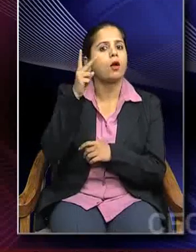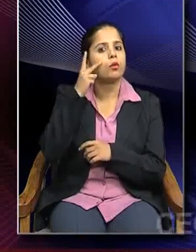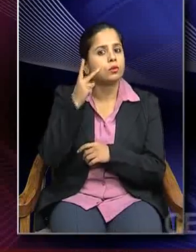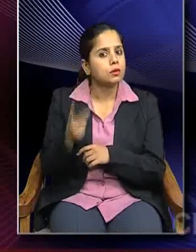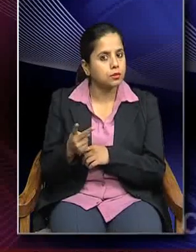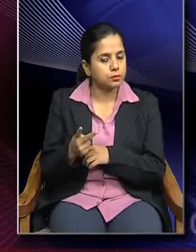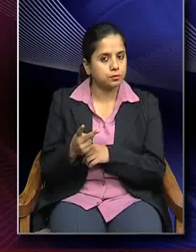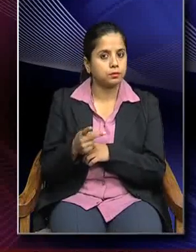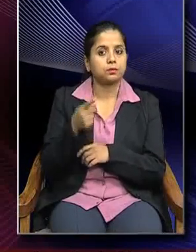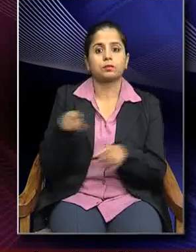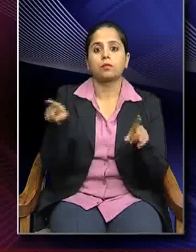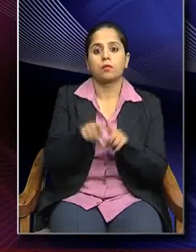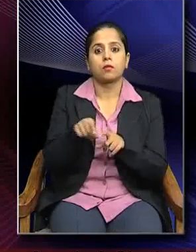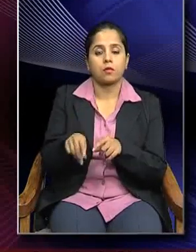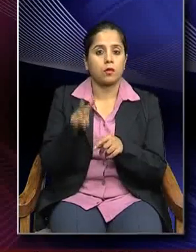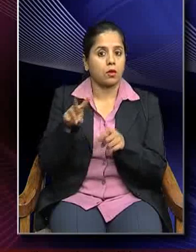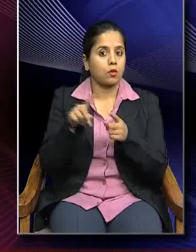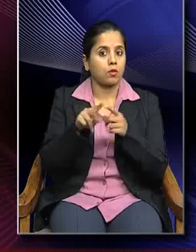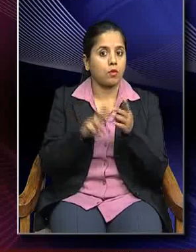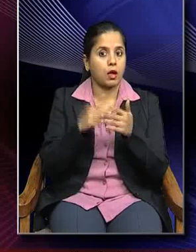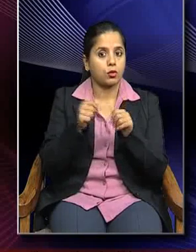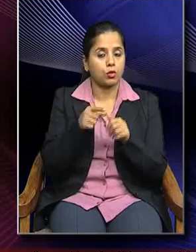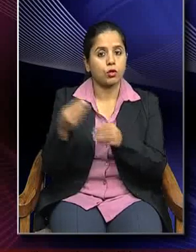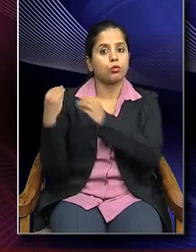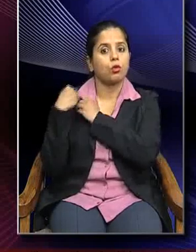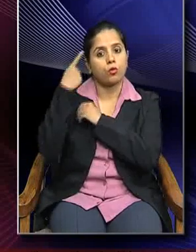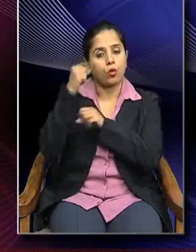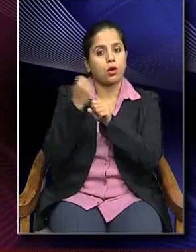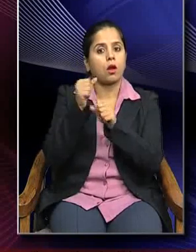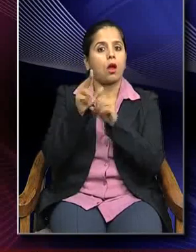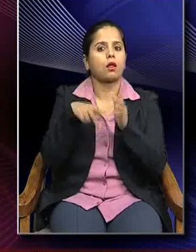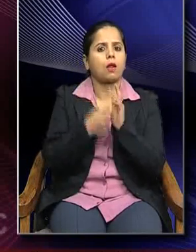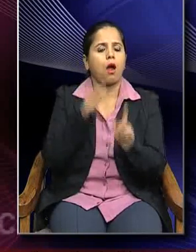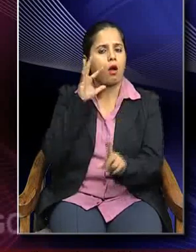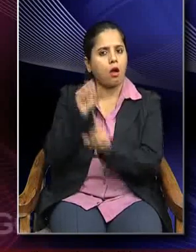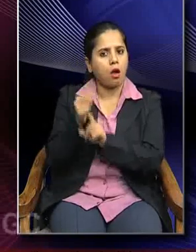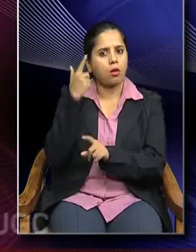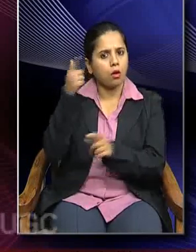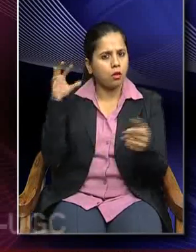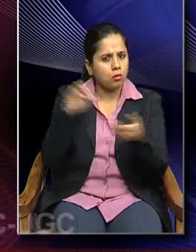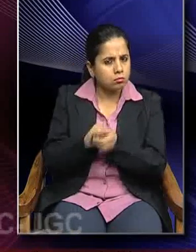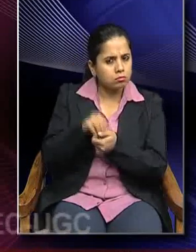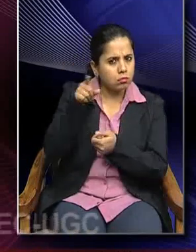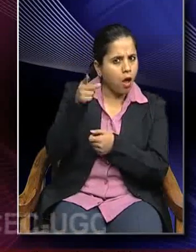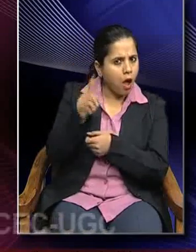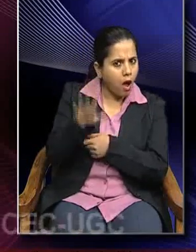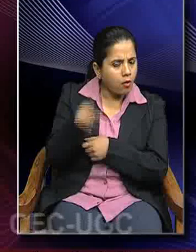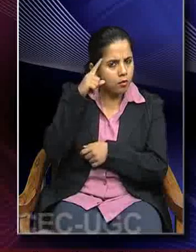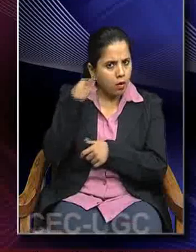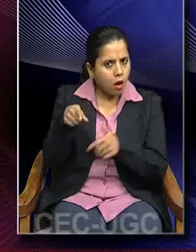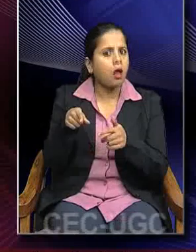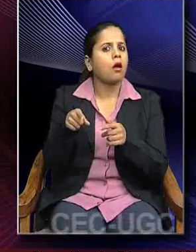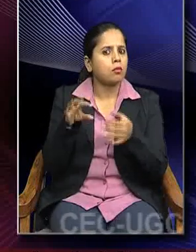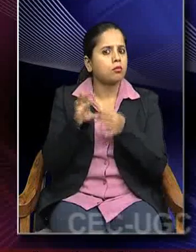it is Ventura who is responsible for Gandhar's acknowledged association with Buddha. So, earlier